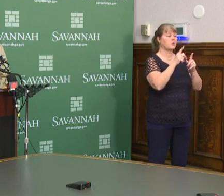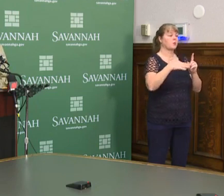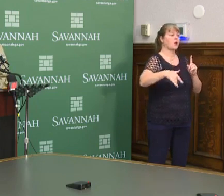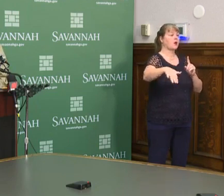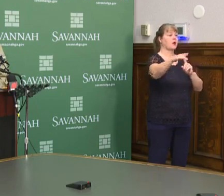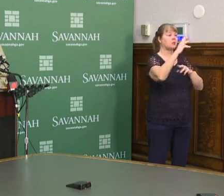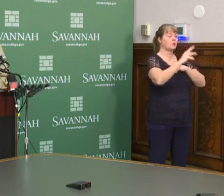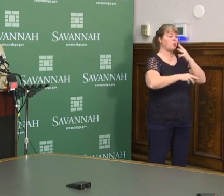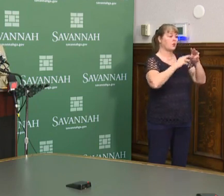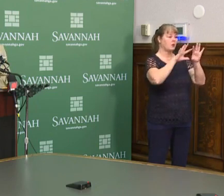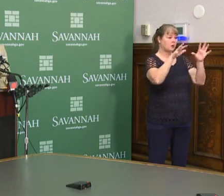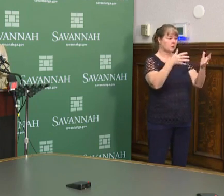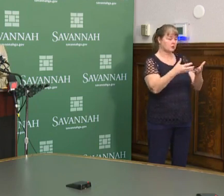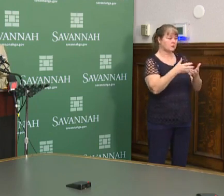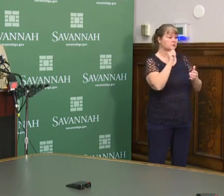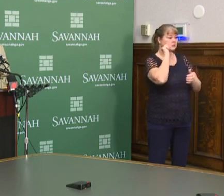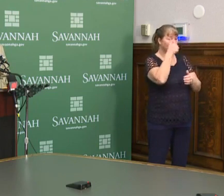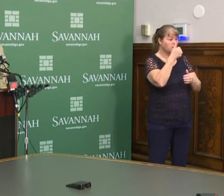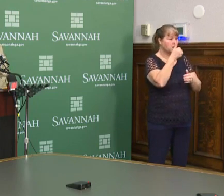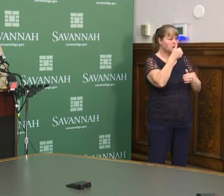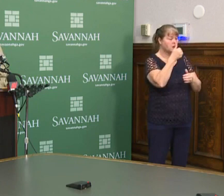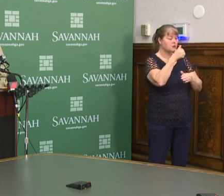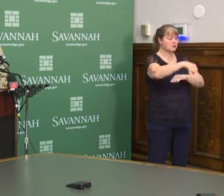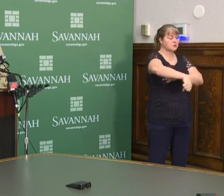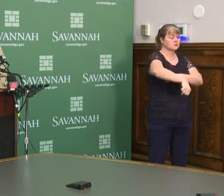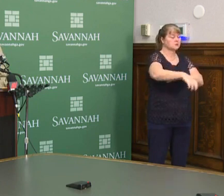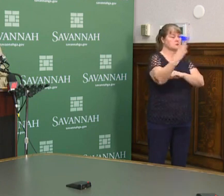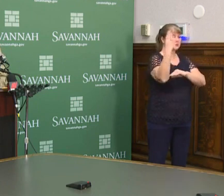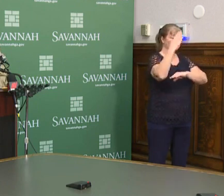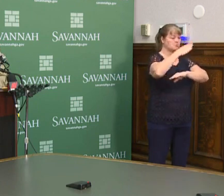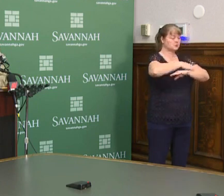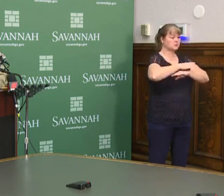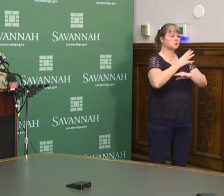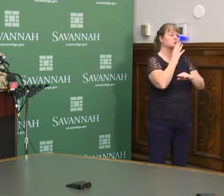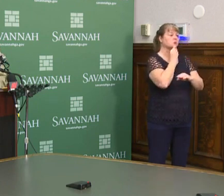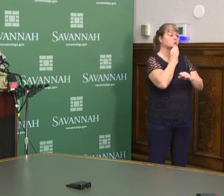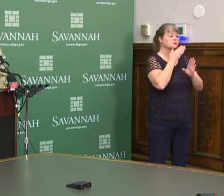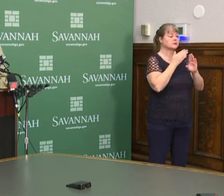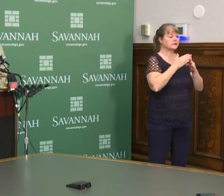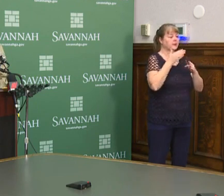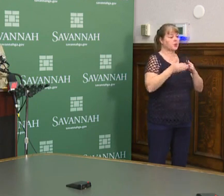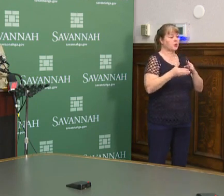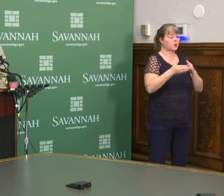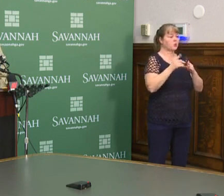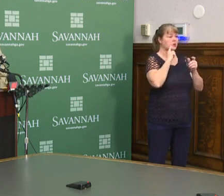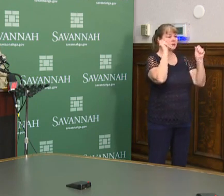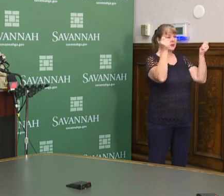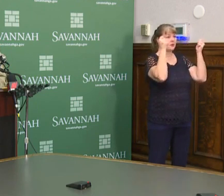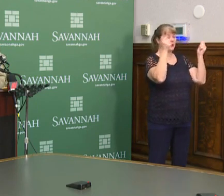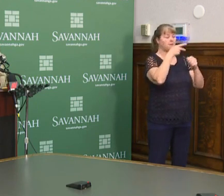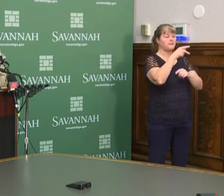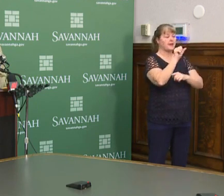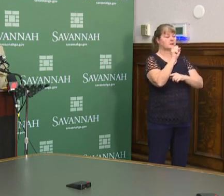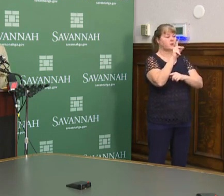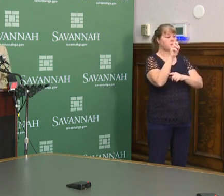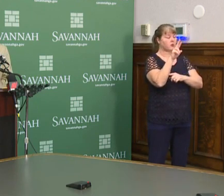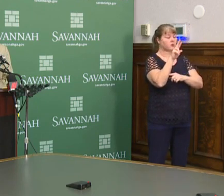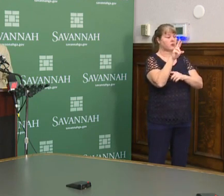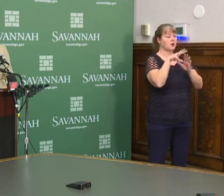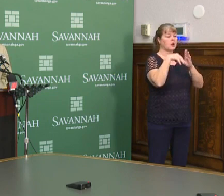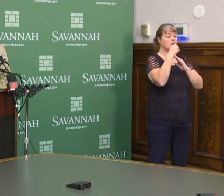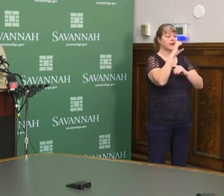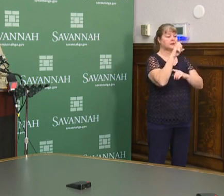world. Tomorrow at sunset, our Jewish neighbors will celebrate Passover, the exodus,